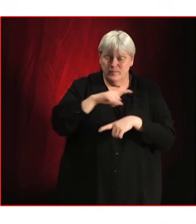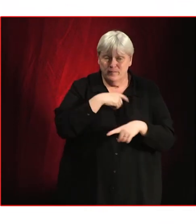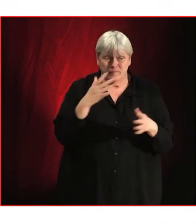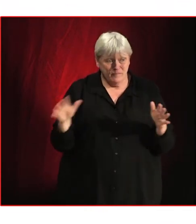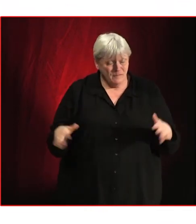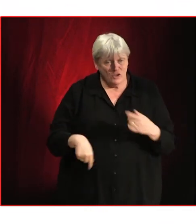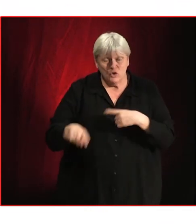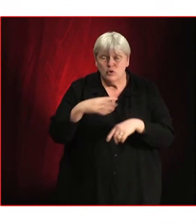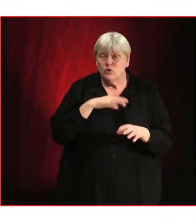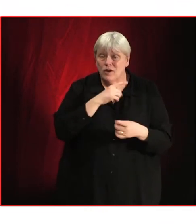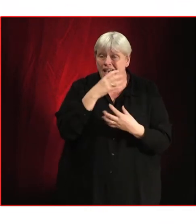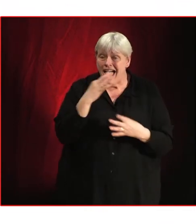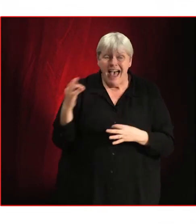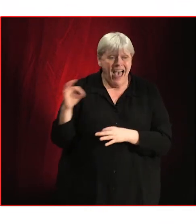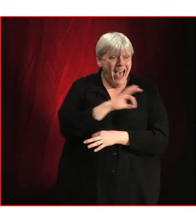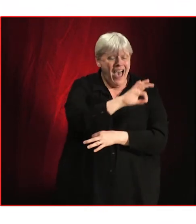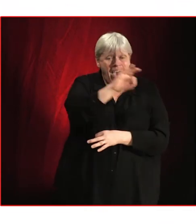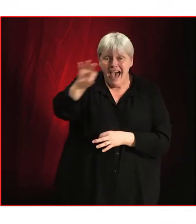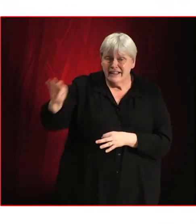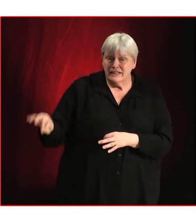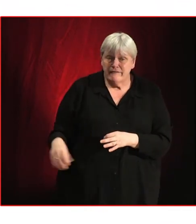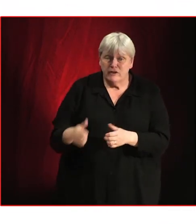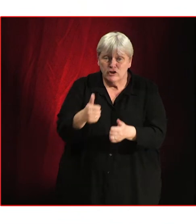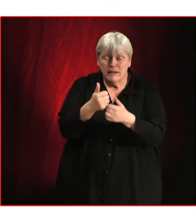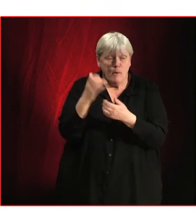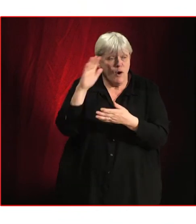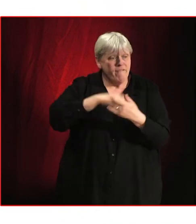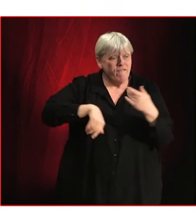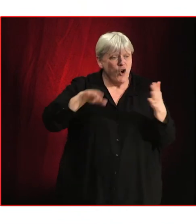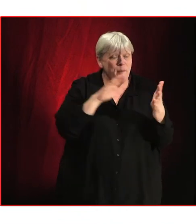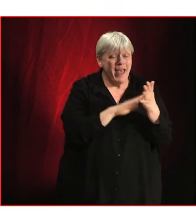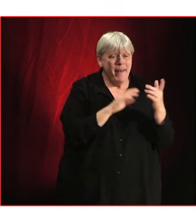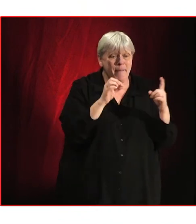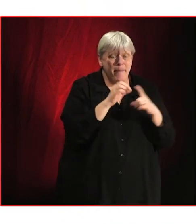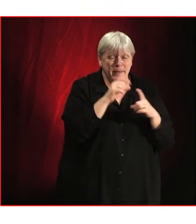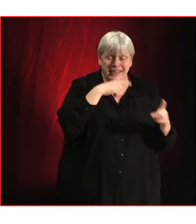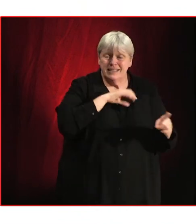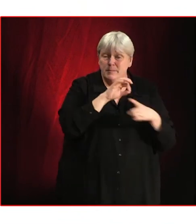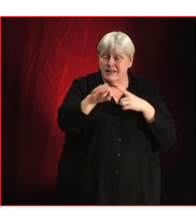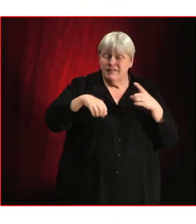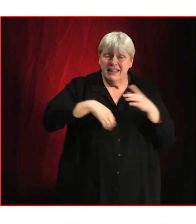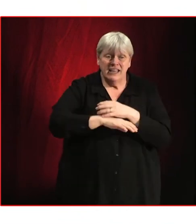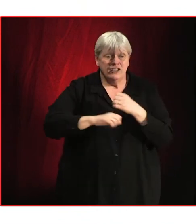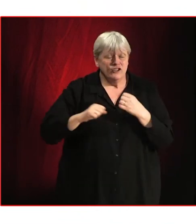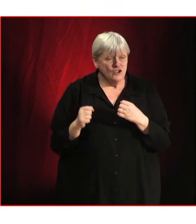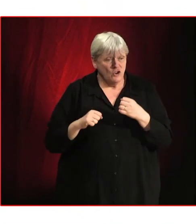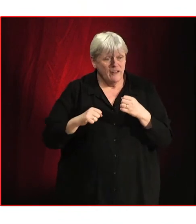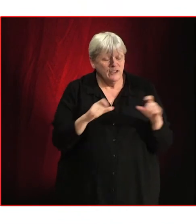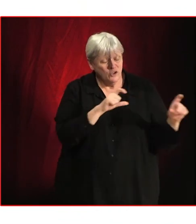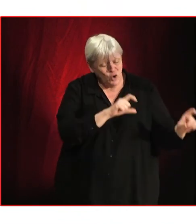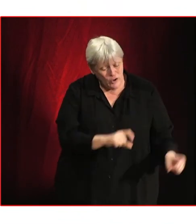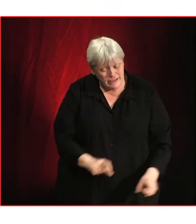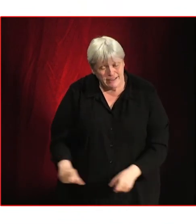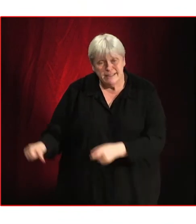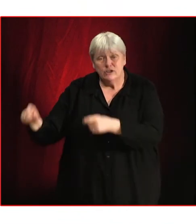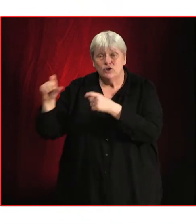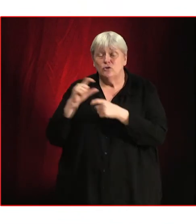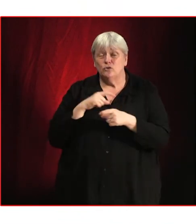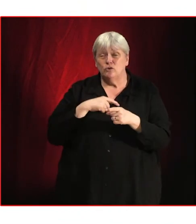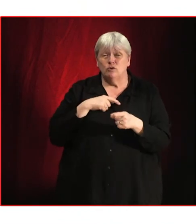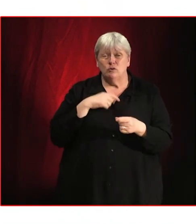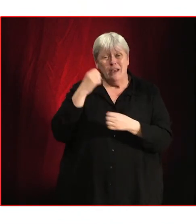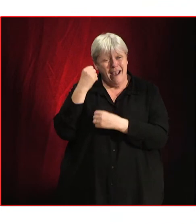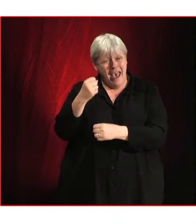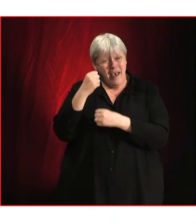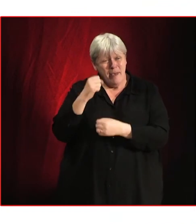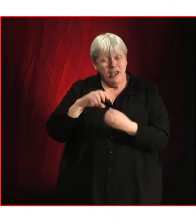seek support from MPs, particularly those from Scotland, to continue Kevin Brennan's petition and campaign to make sure